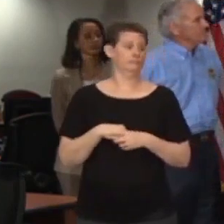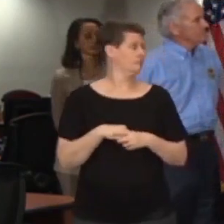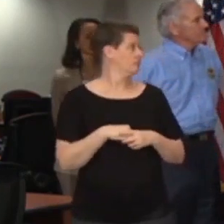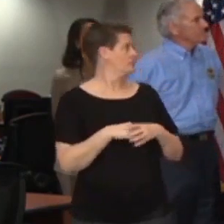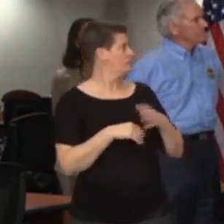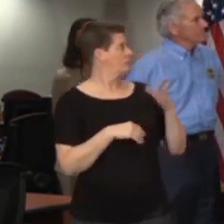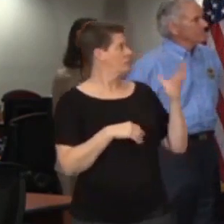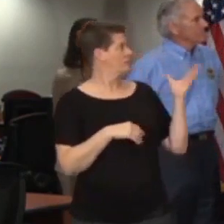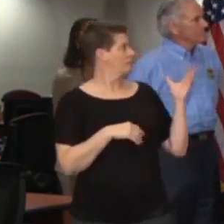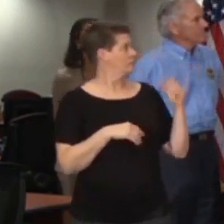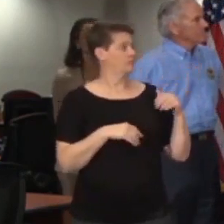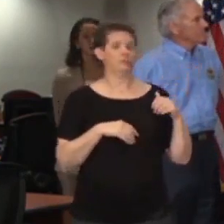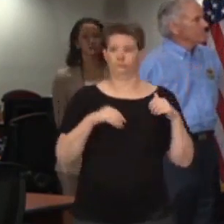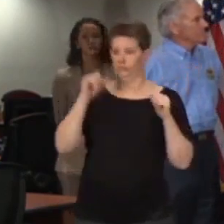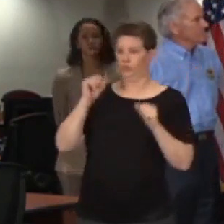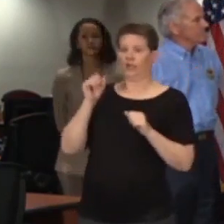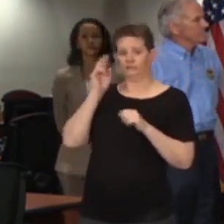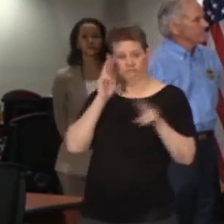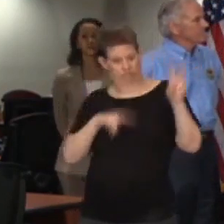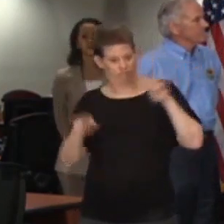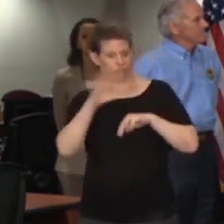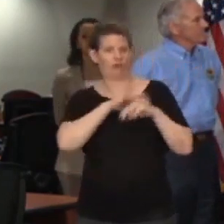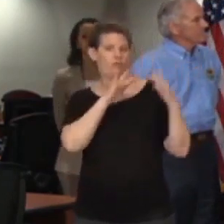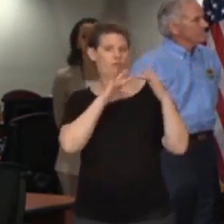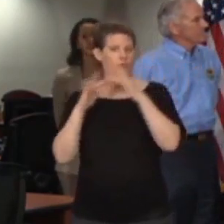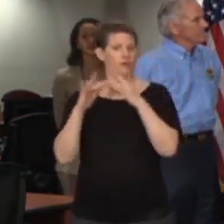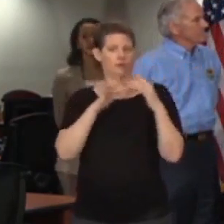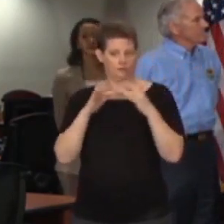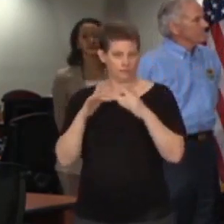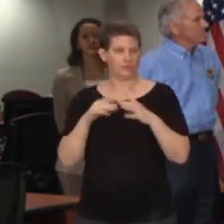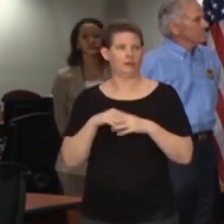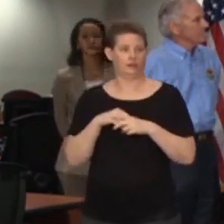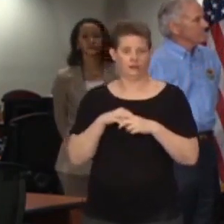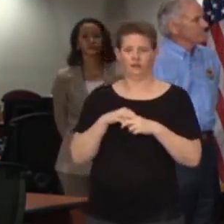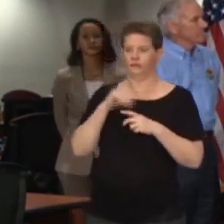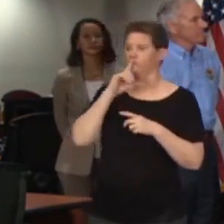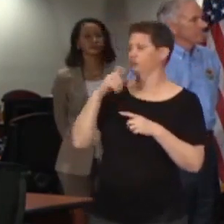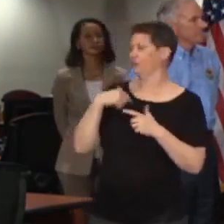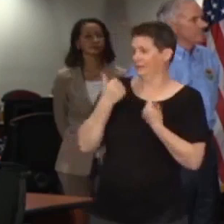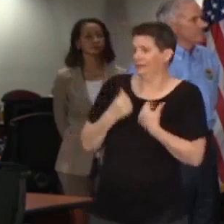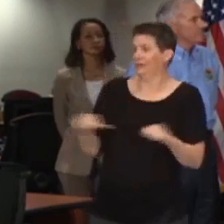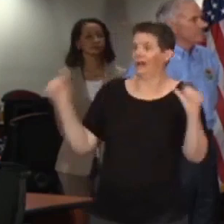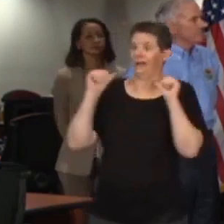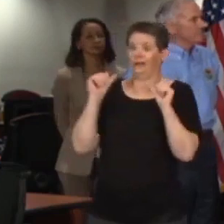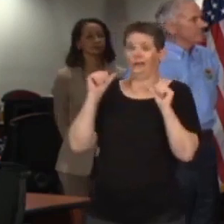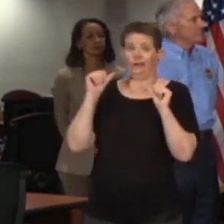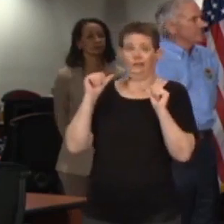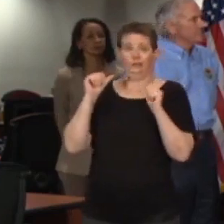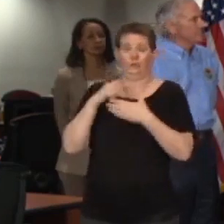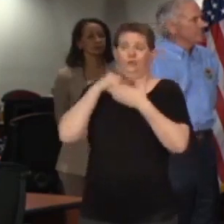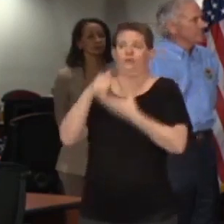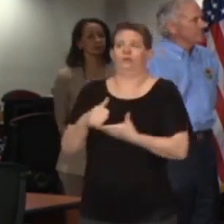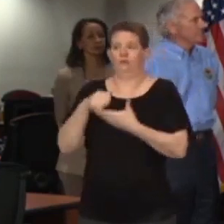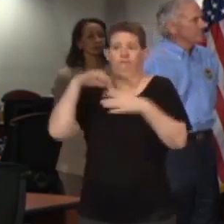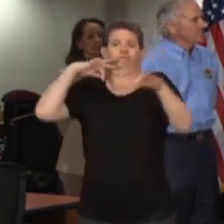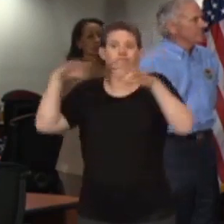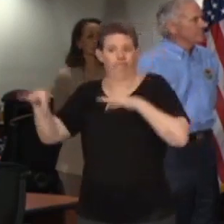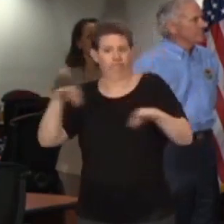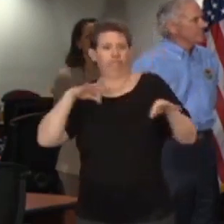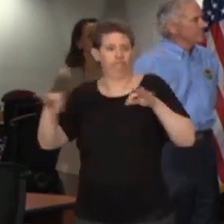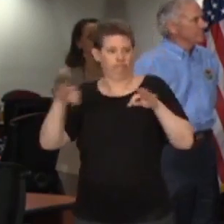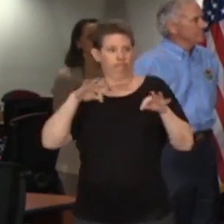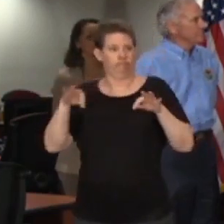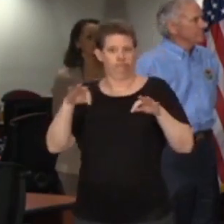this is, uh, this will be available on our website and we really wanted to, we always try to do what we can to express the risk